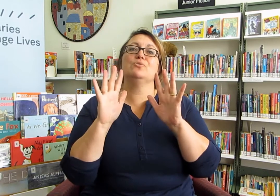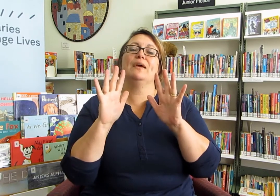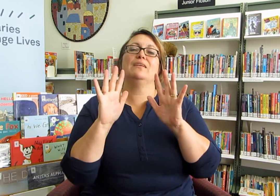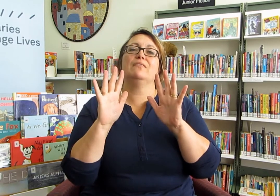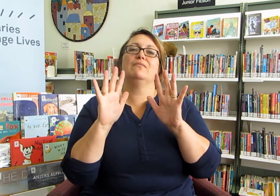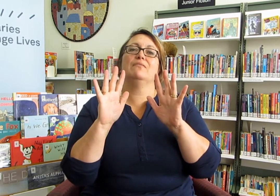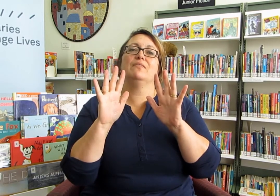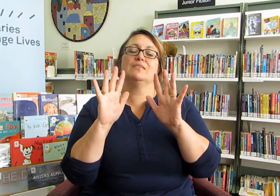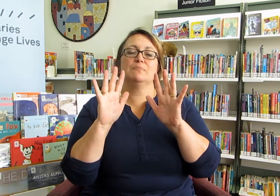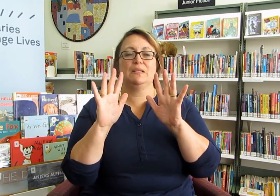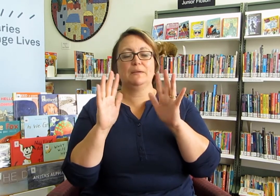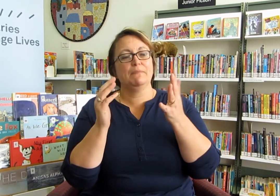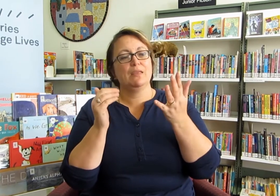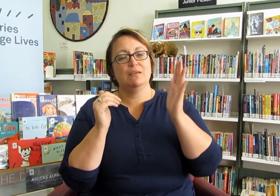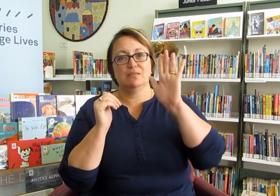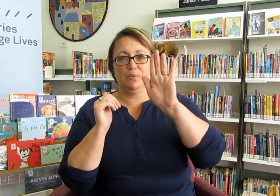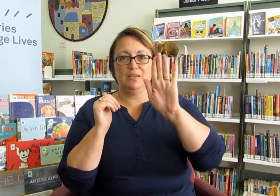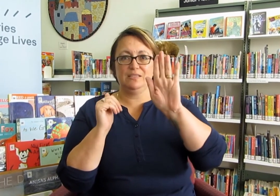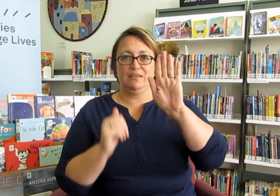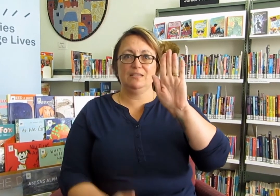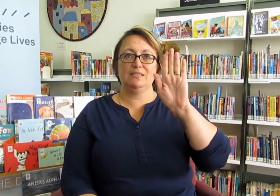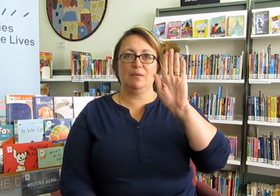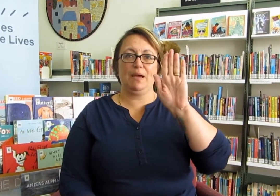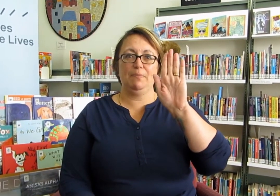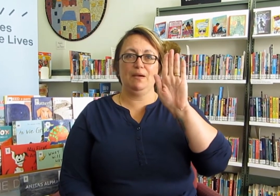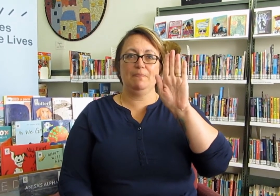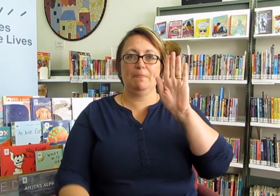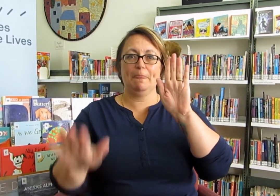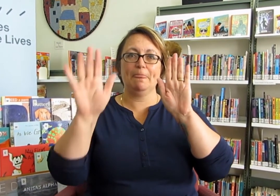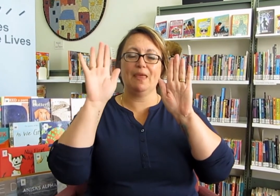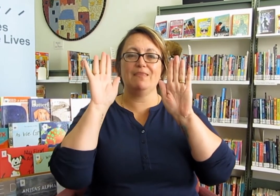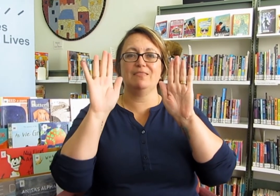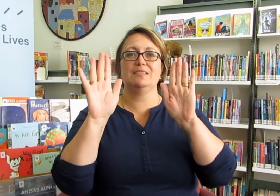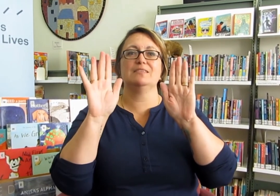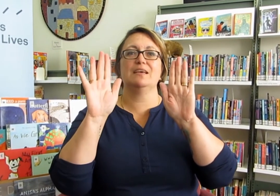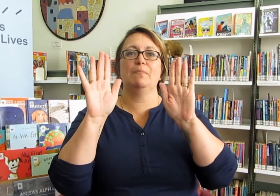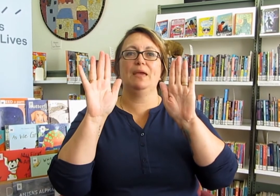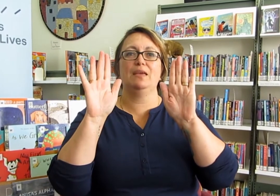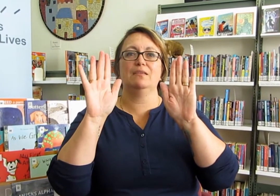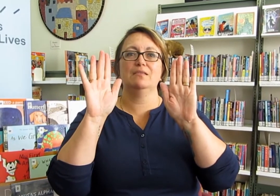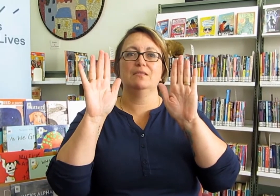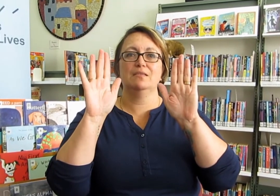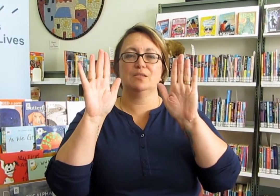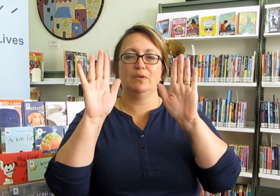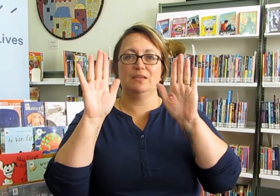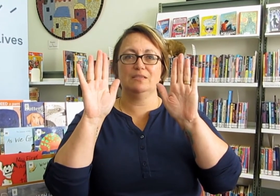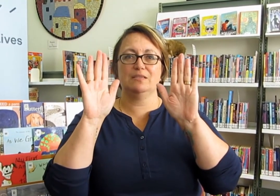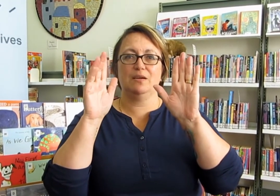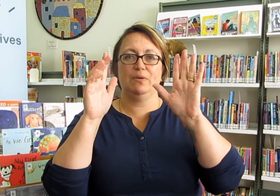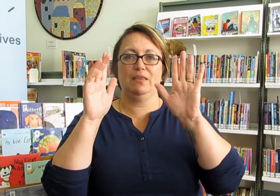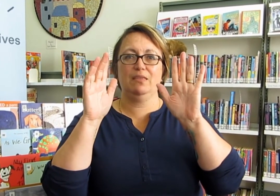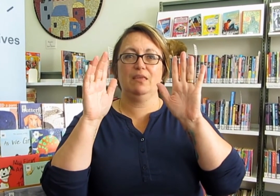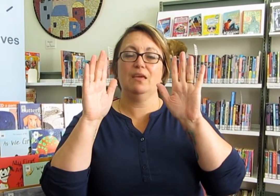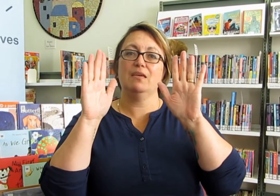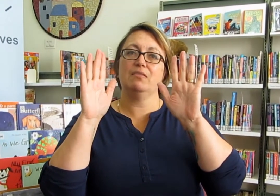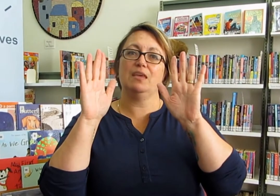-handed fingerspelling. So we're going to see this is our paper, and this is our pen. So we're going to start with the